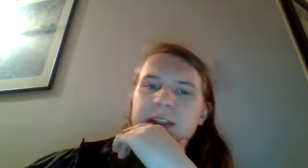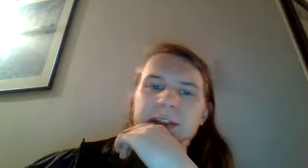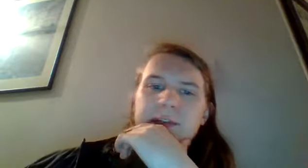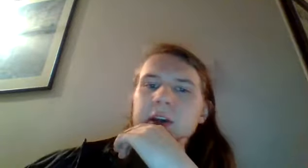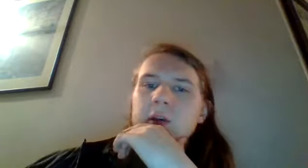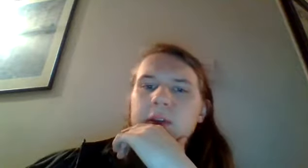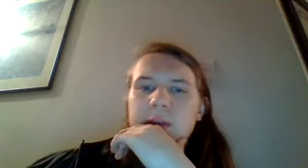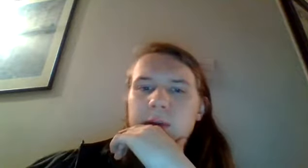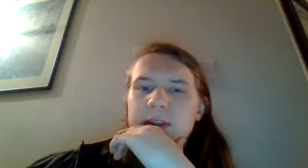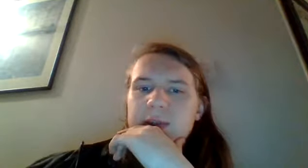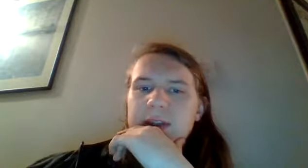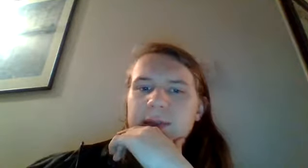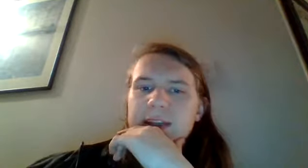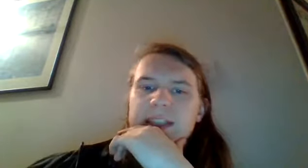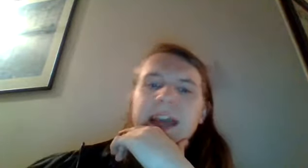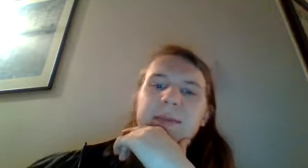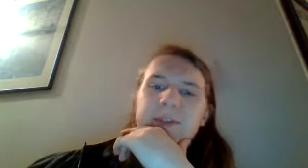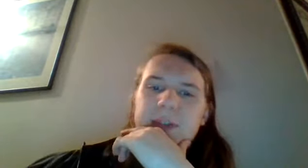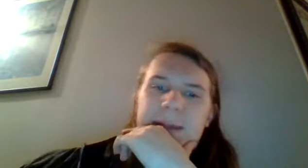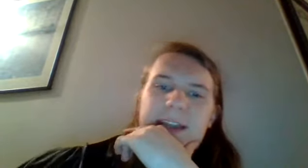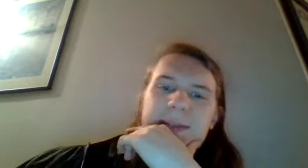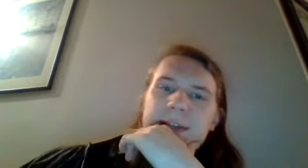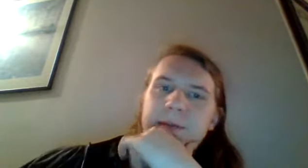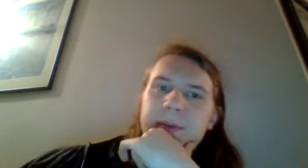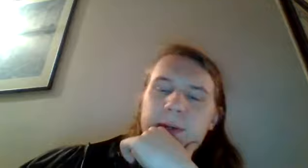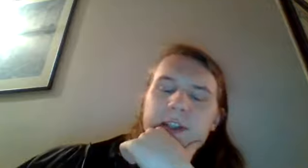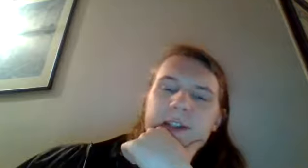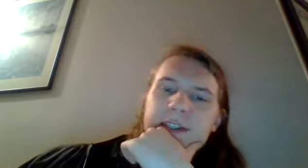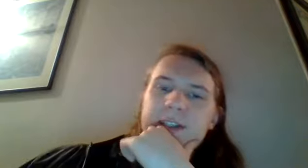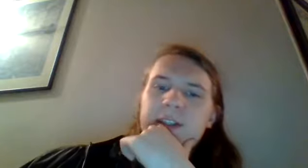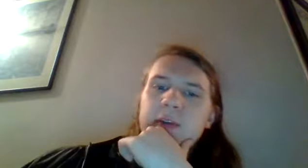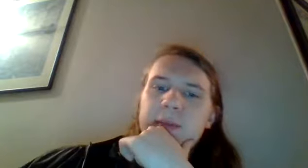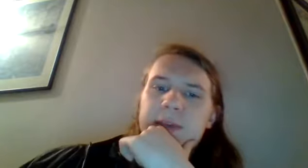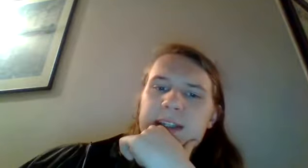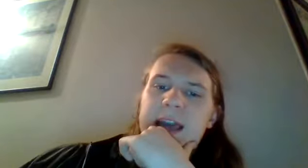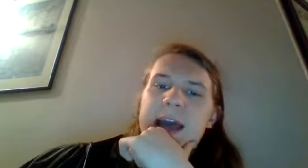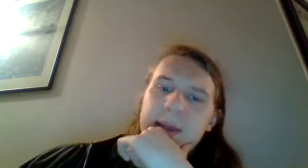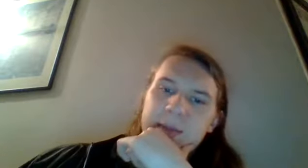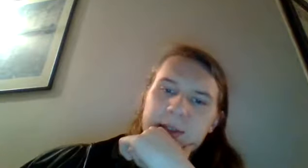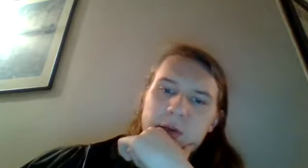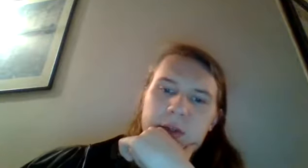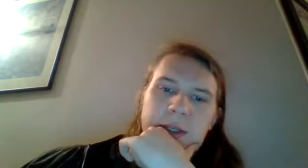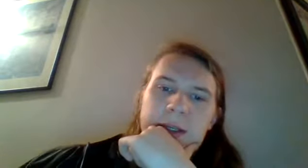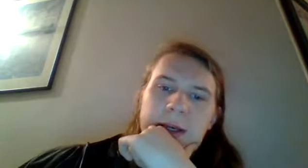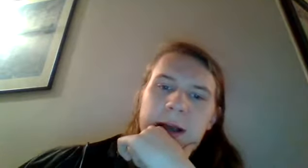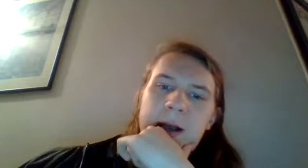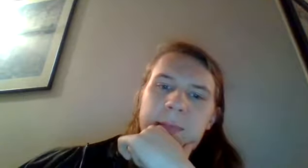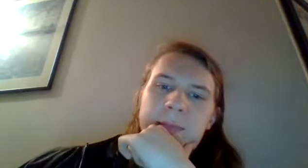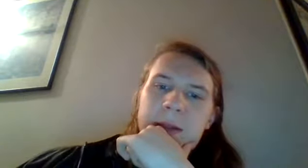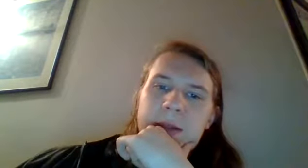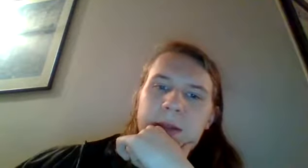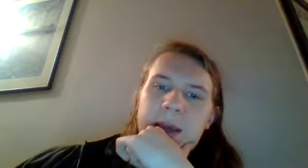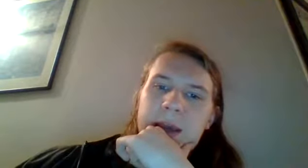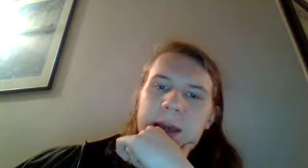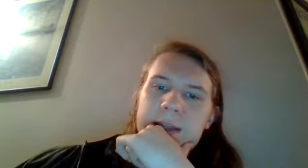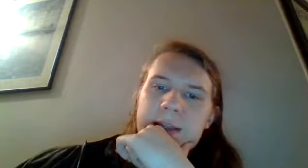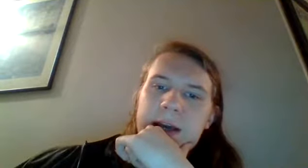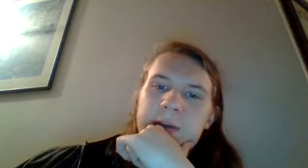was a different tone than the other one this was definitely a sad episode i kept asking myself while i was watching this is this going to be a sad episode um and uh i was